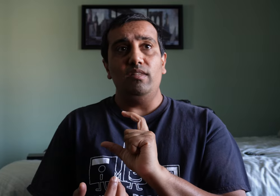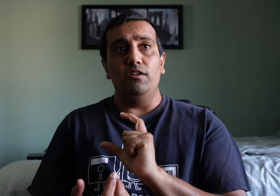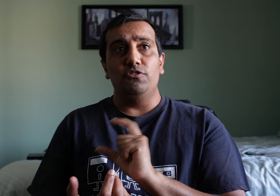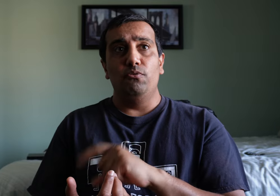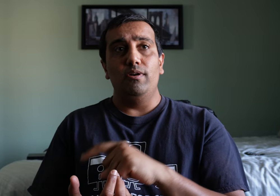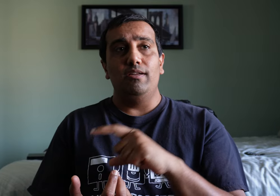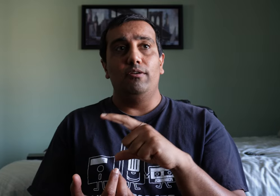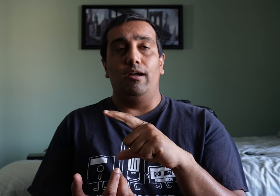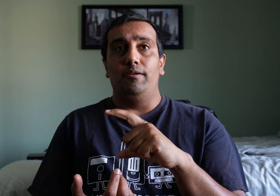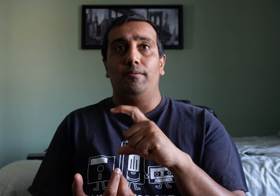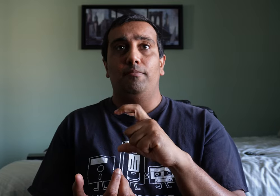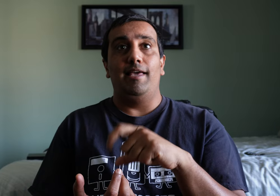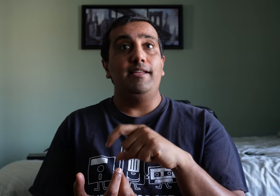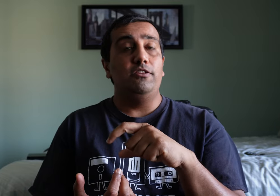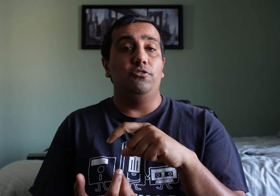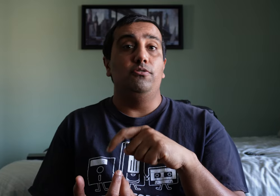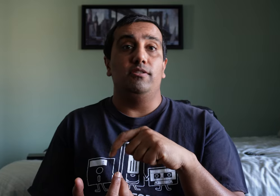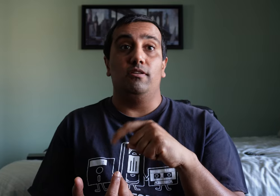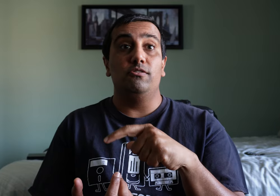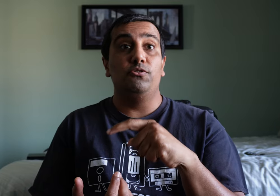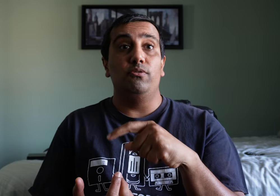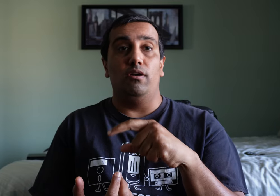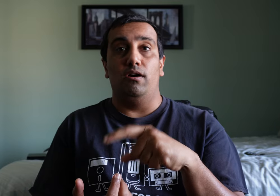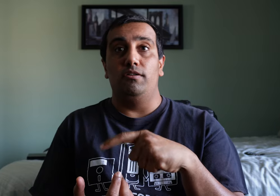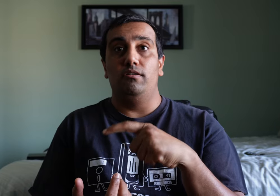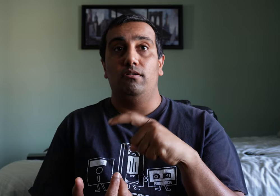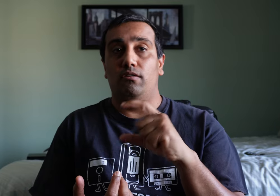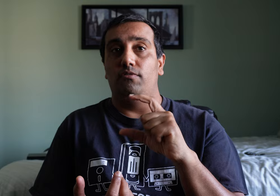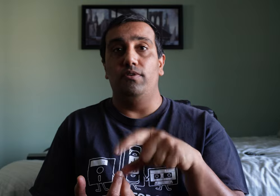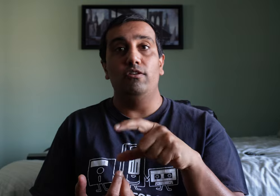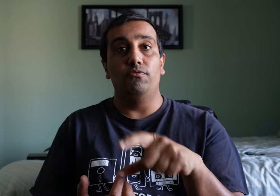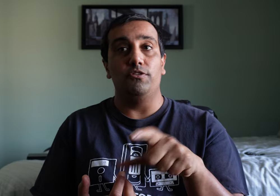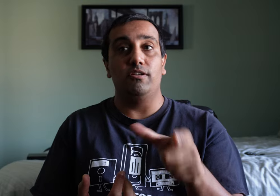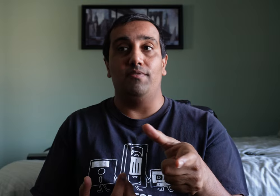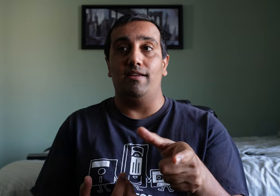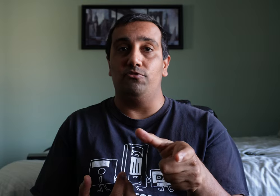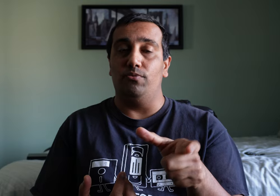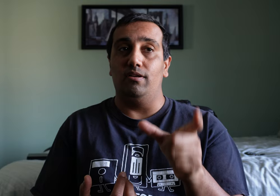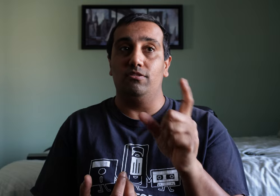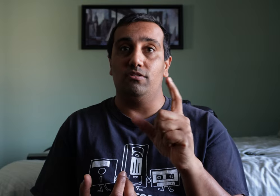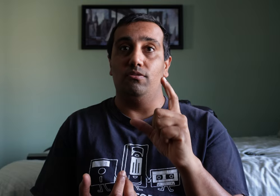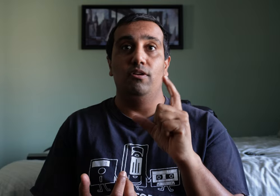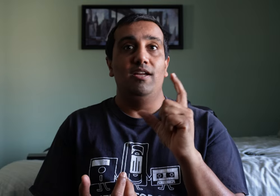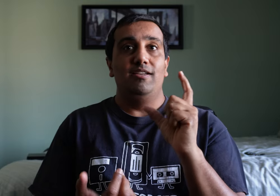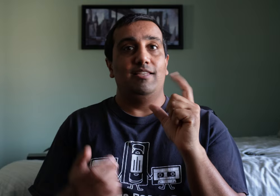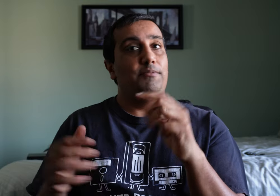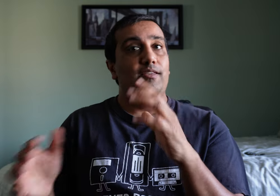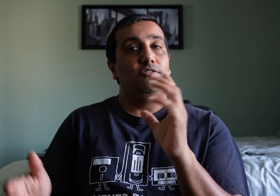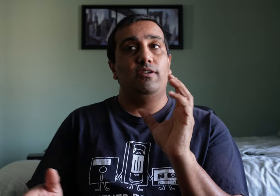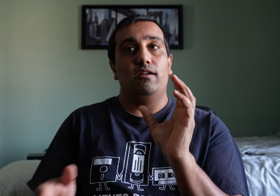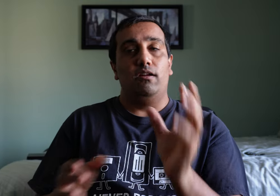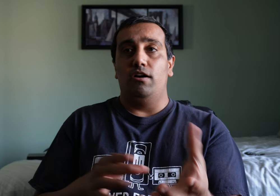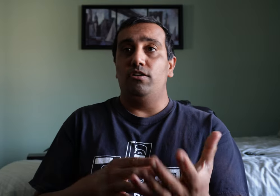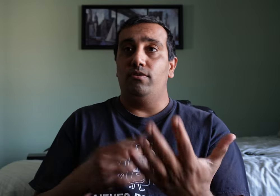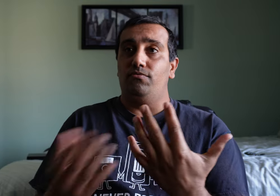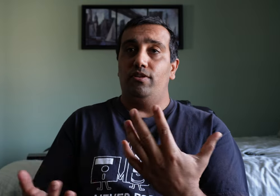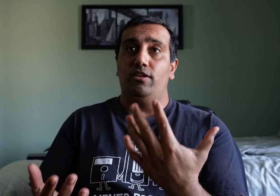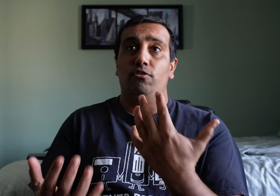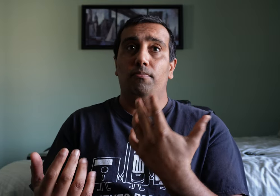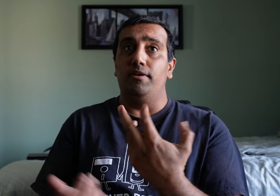So what I am planning to do is also do an audio or a video version of that as well. So same thing that you get on audio and video, but